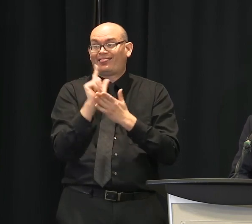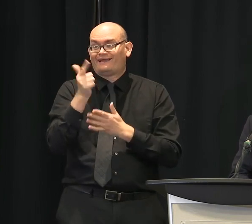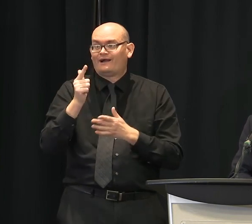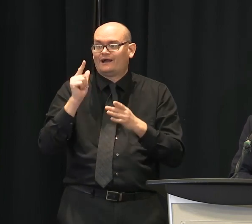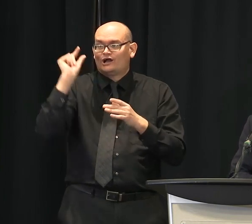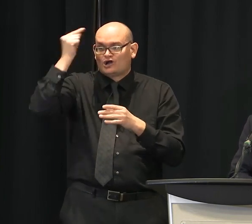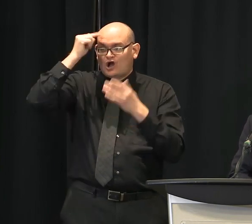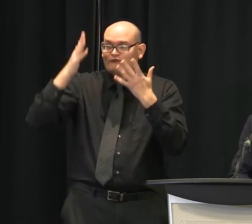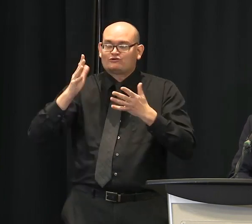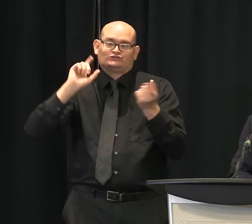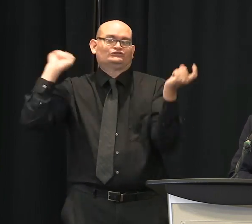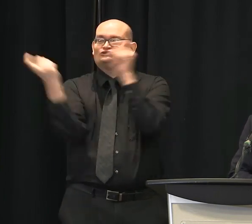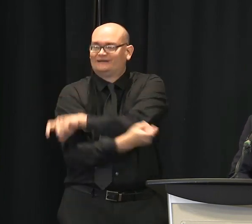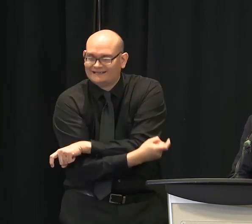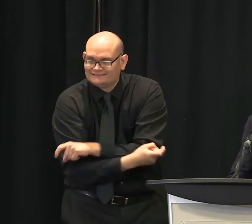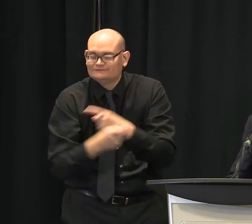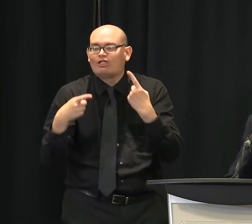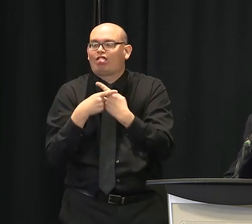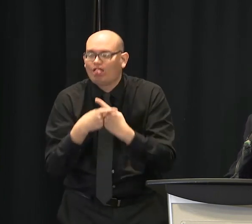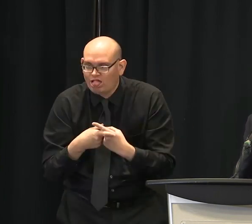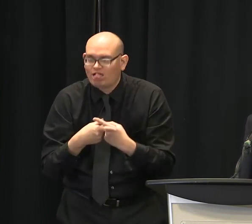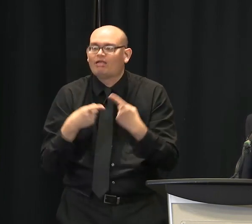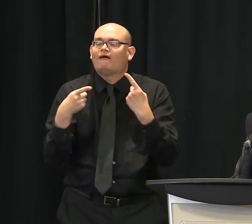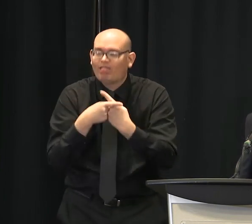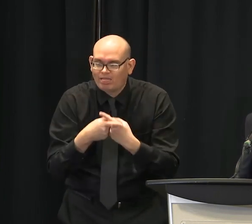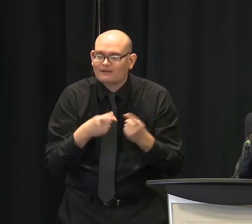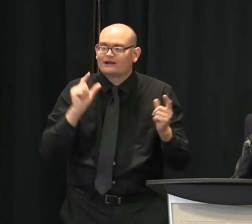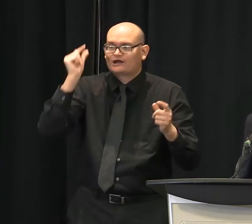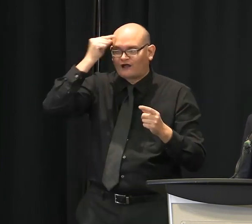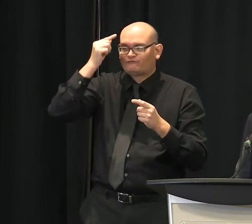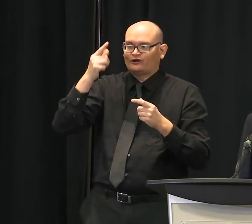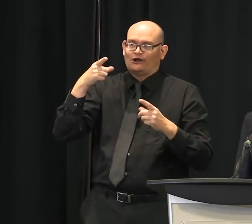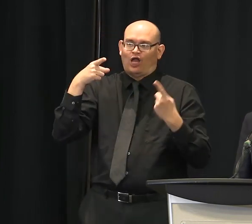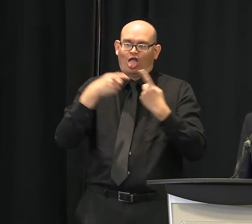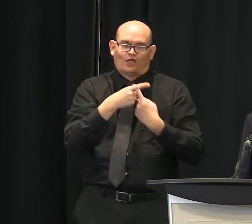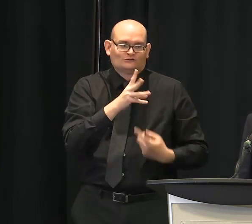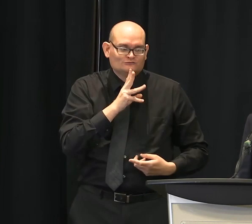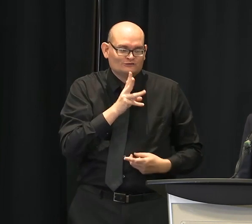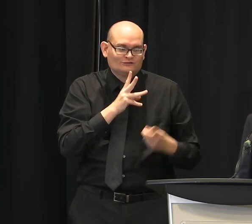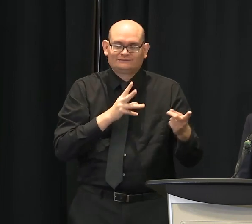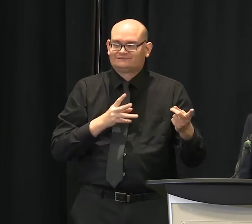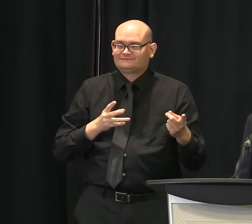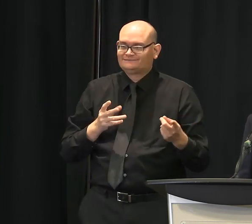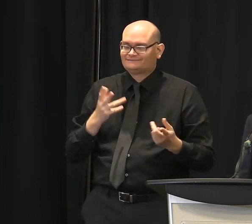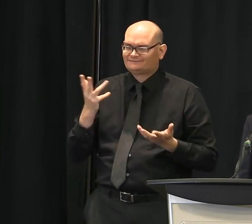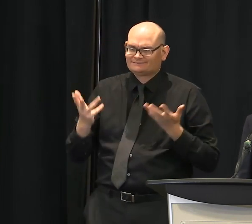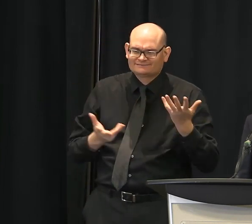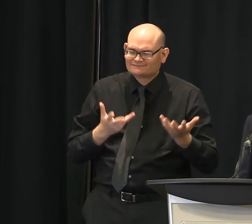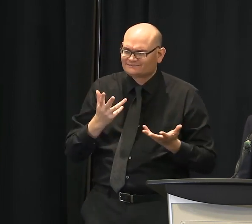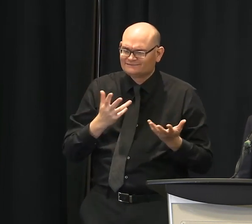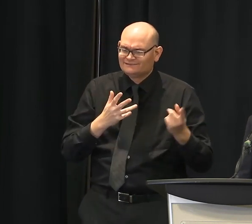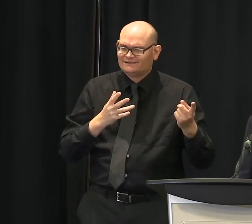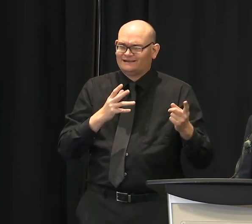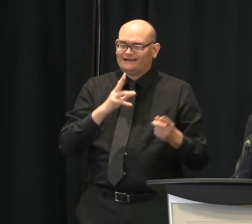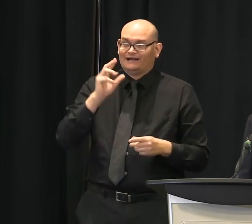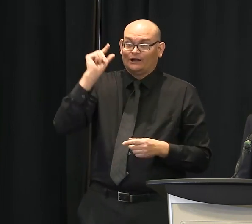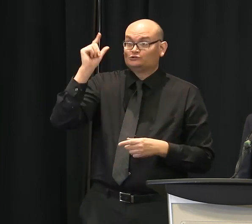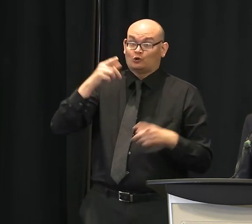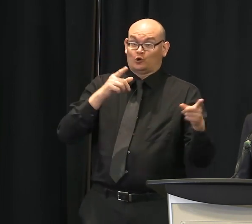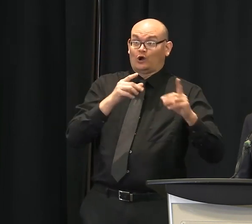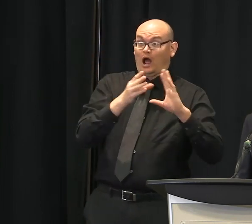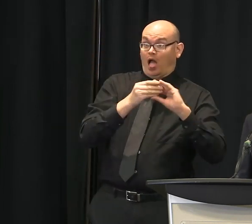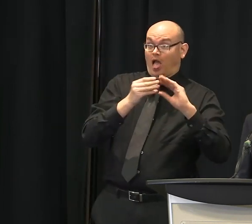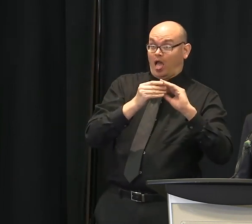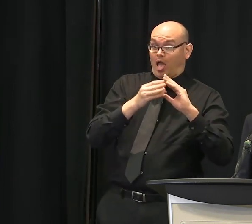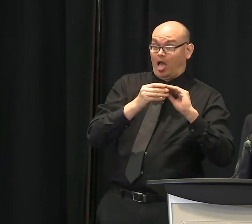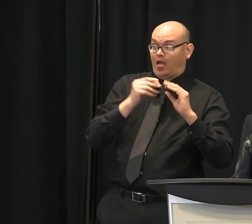I have no idea, but hair salons, you know, it seems like there's been hints that that could be